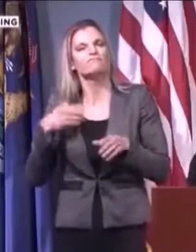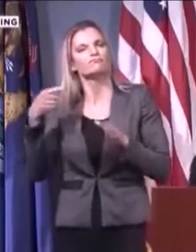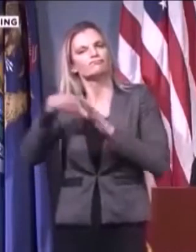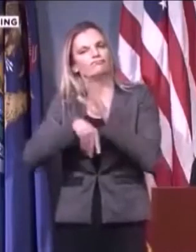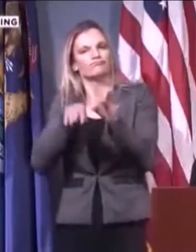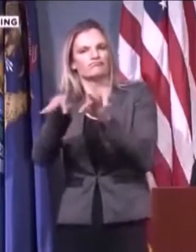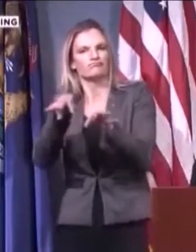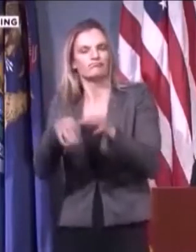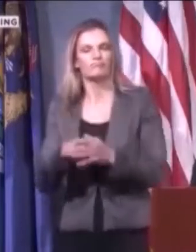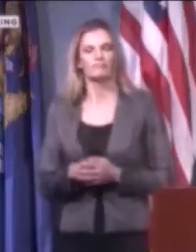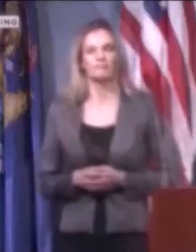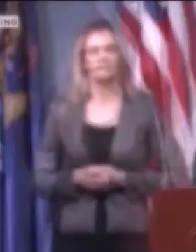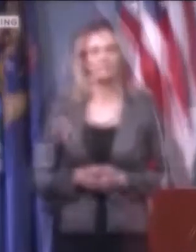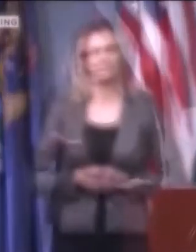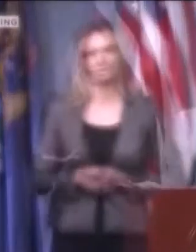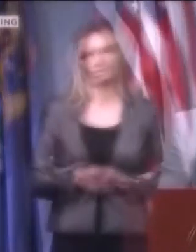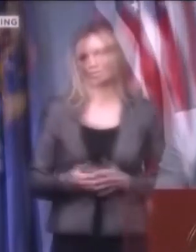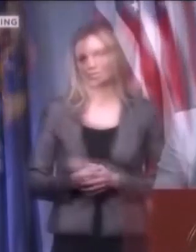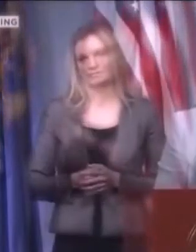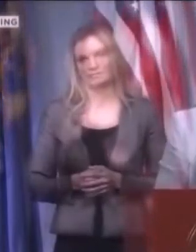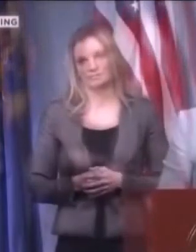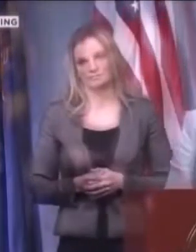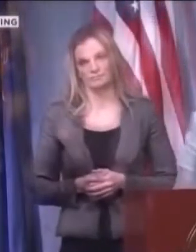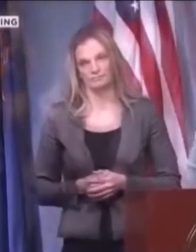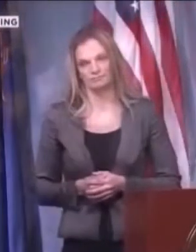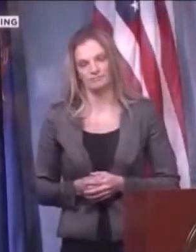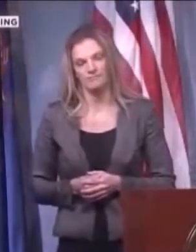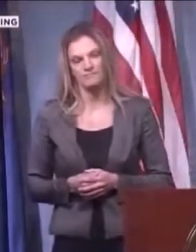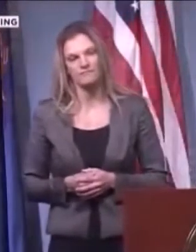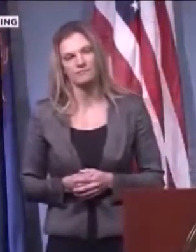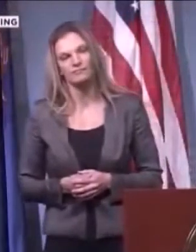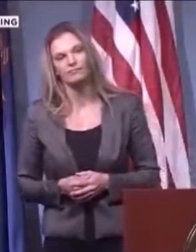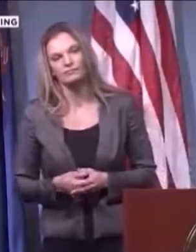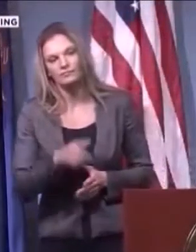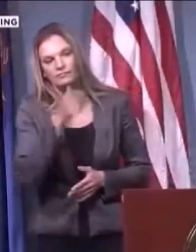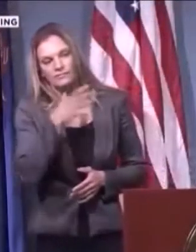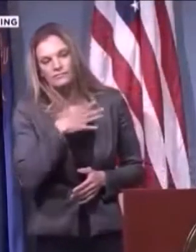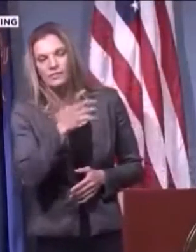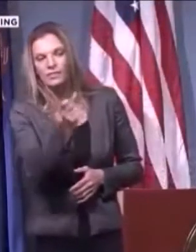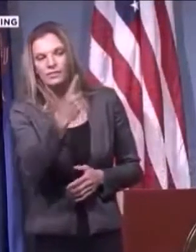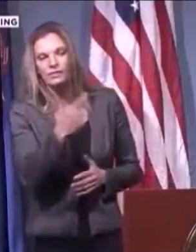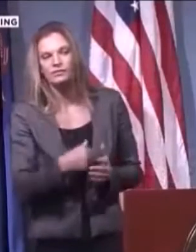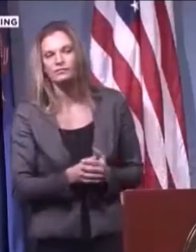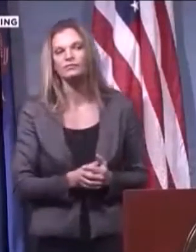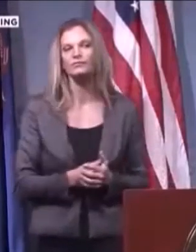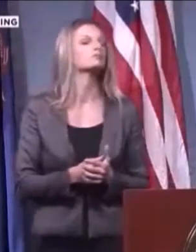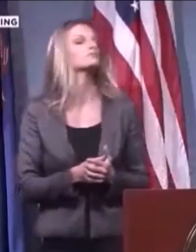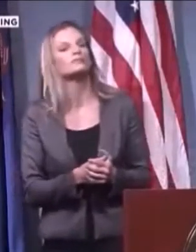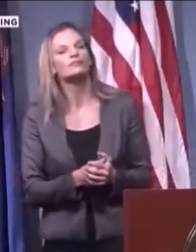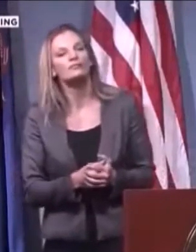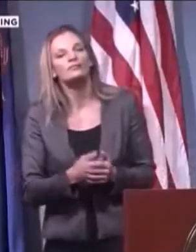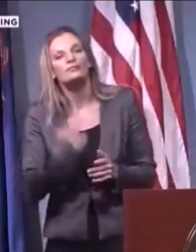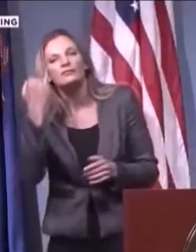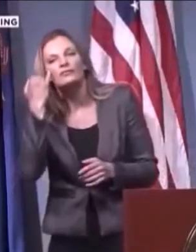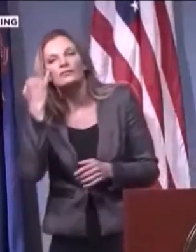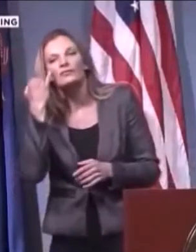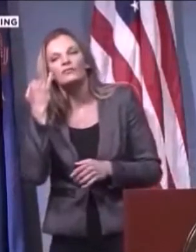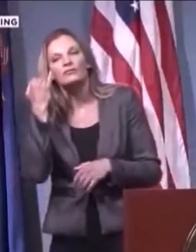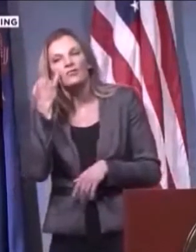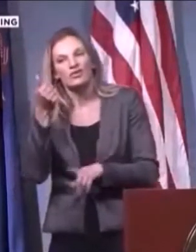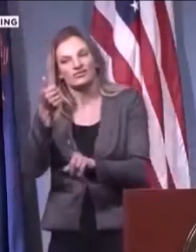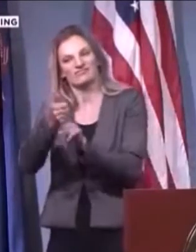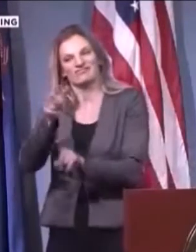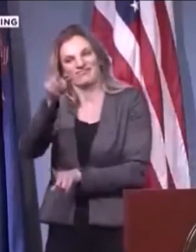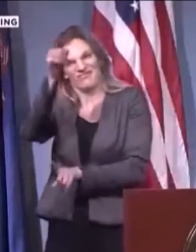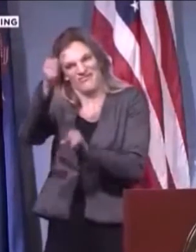person's mask was just setting on. Wouldn't that contaminate the mask? Another thing is the governor, when she took off her mask, she's playing with it. She's